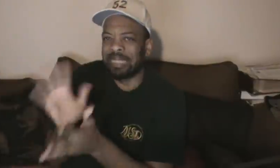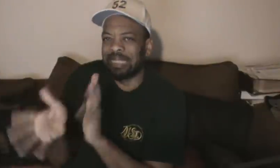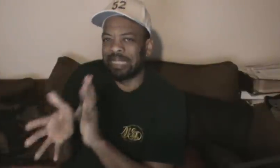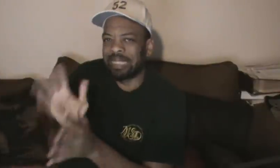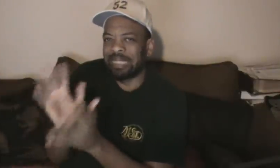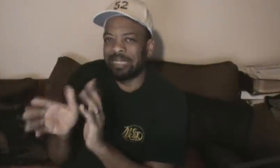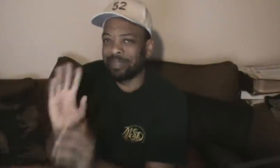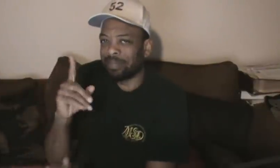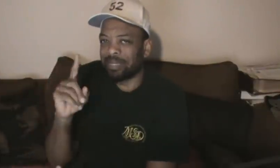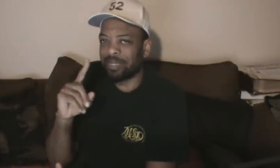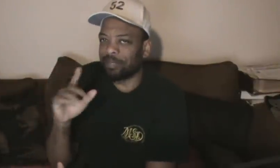need.